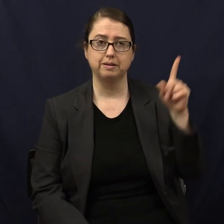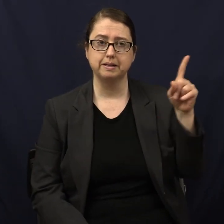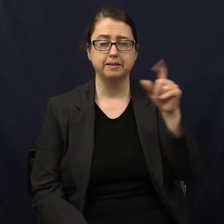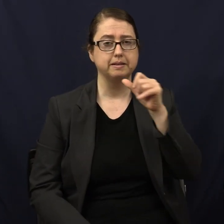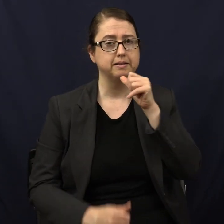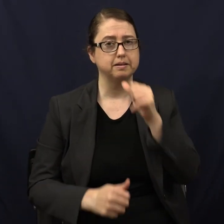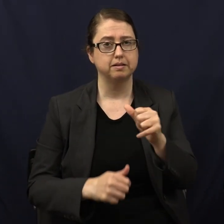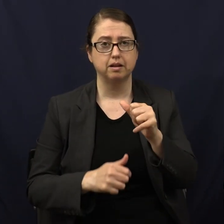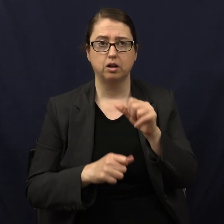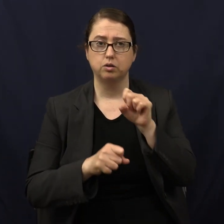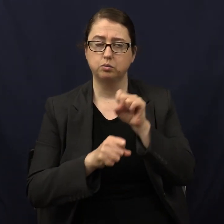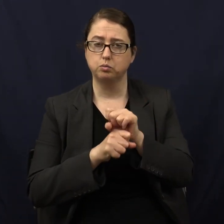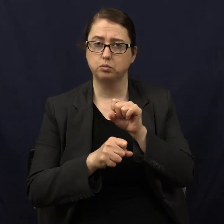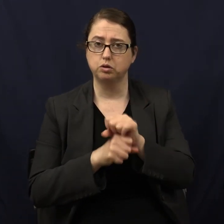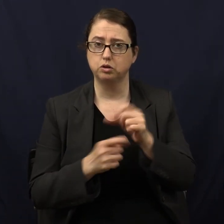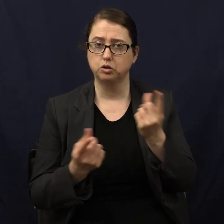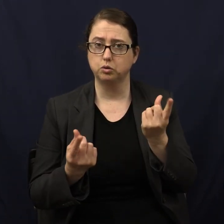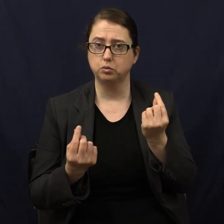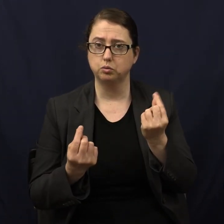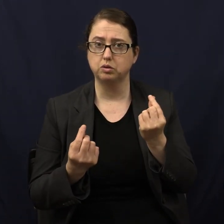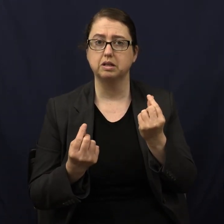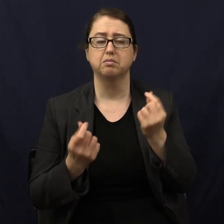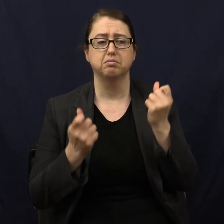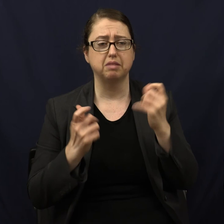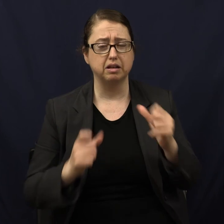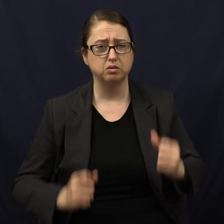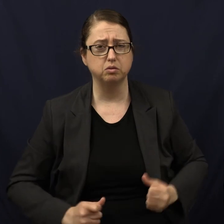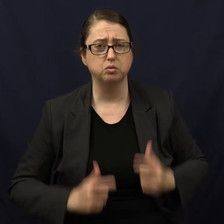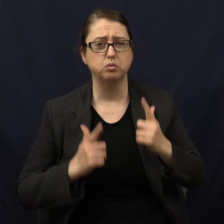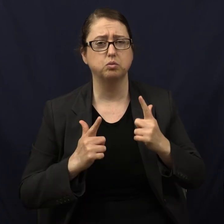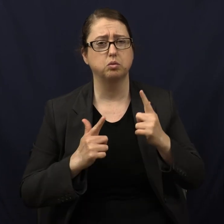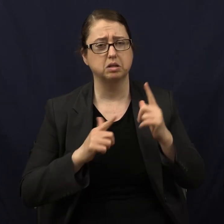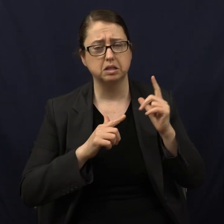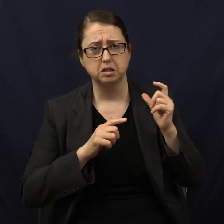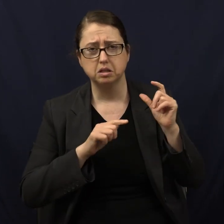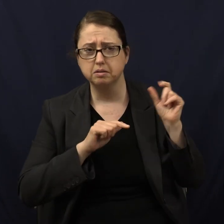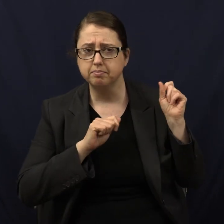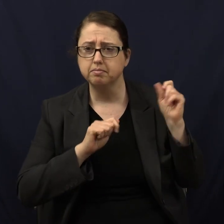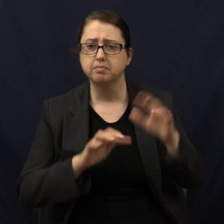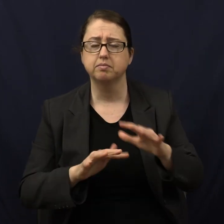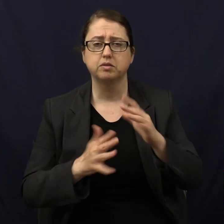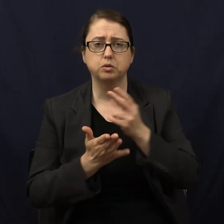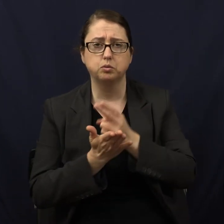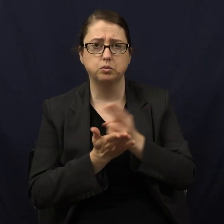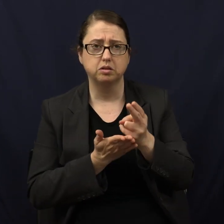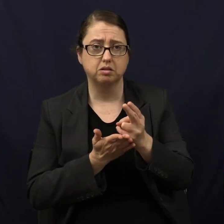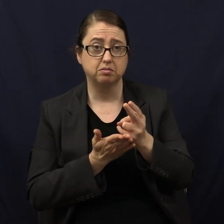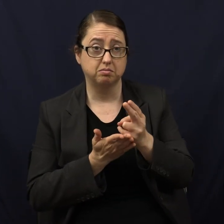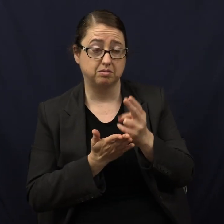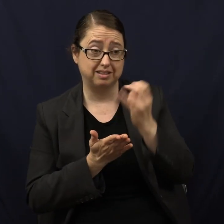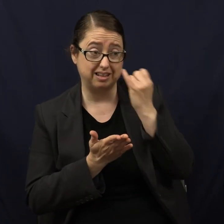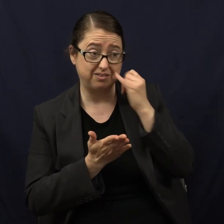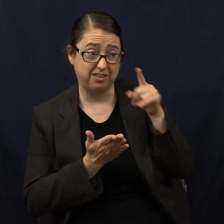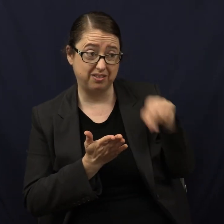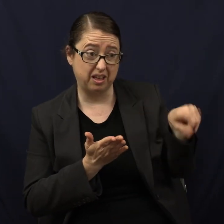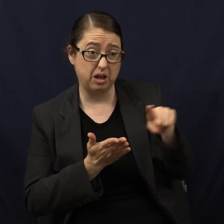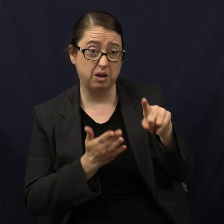He does not now work to do what? Bring many souls in the truth. Do you think if this sort of stuff happened, many people would come into the truth?